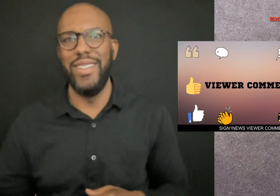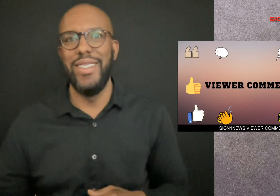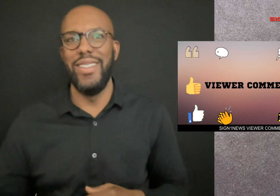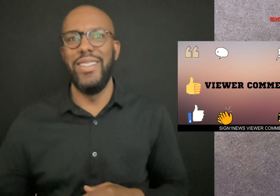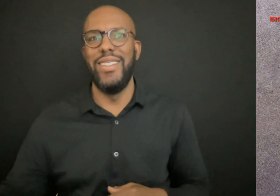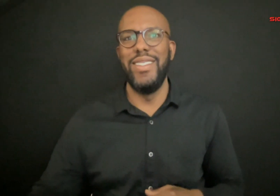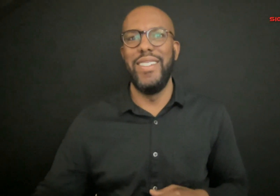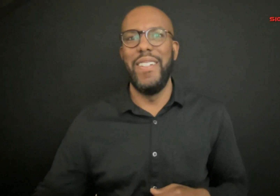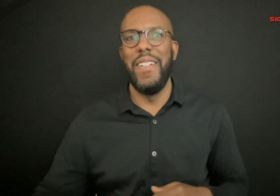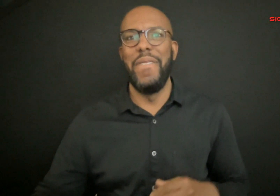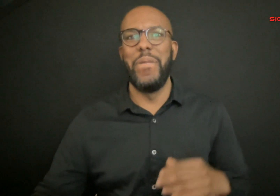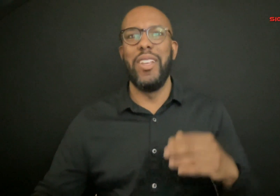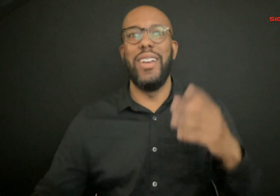And that's it for today.